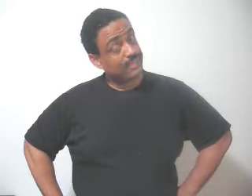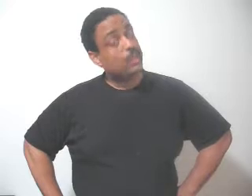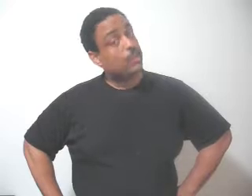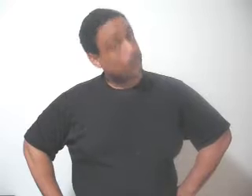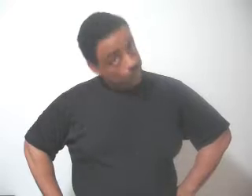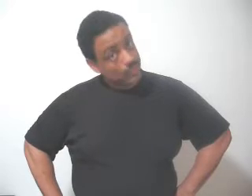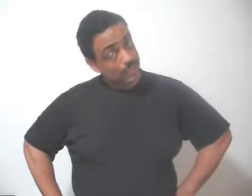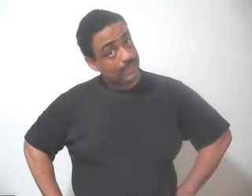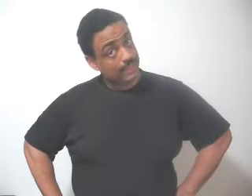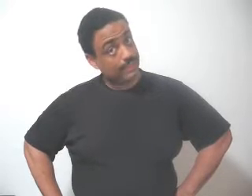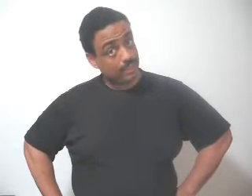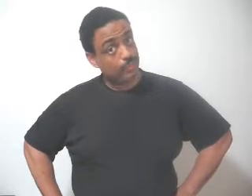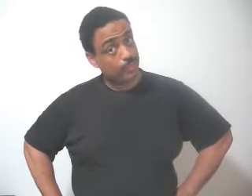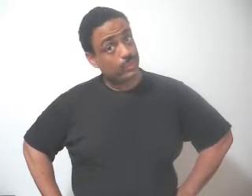who do they think they're fools